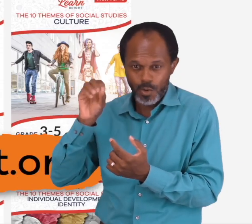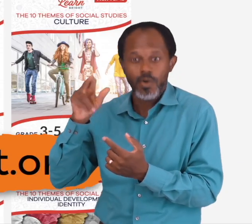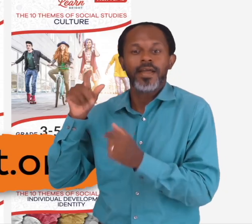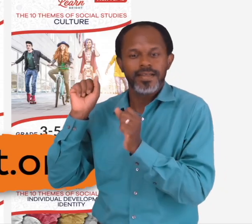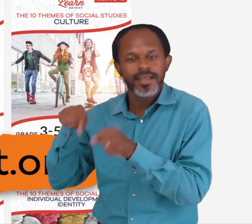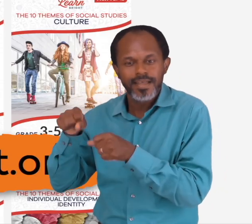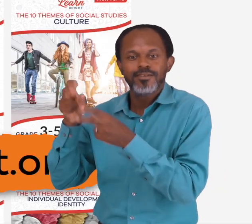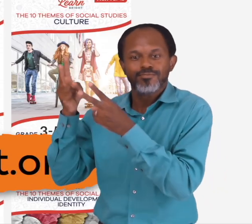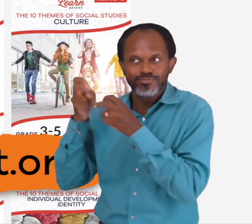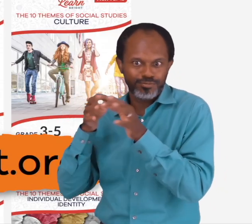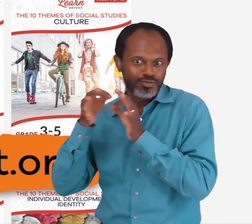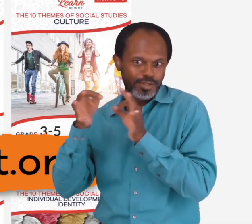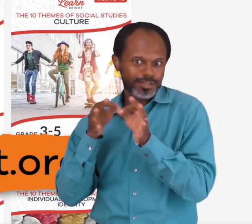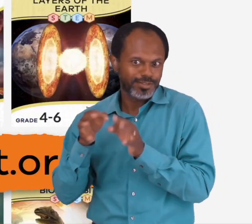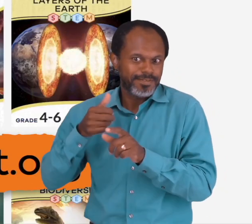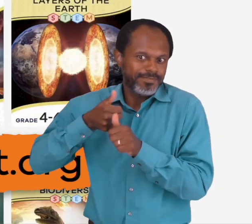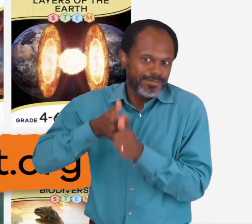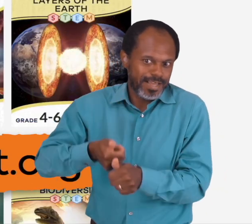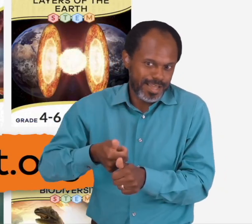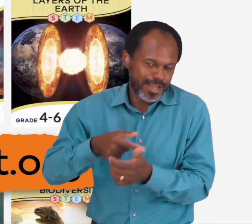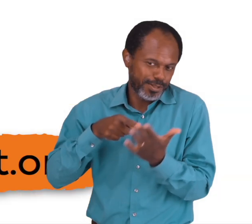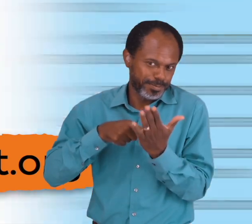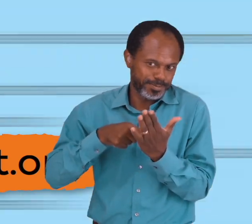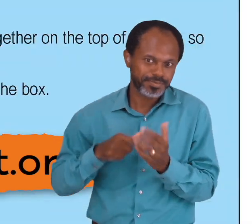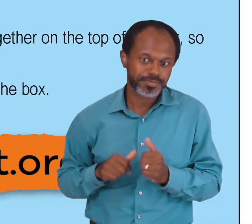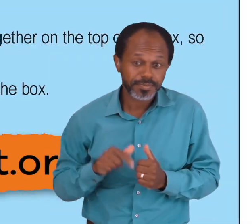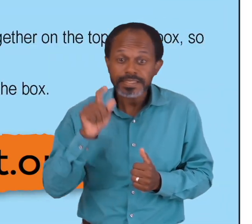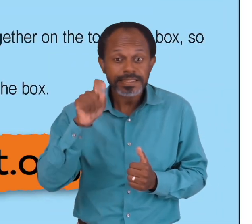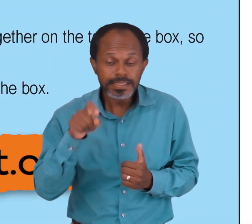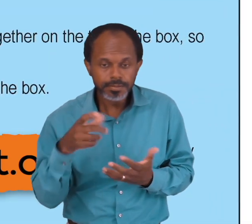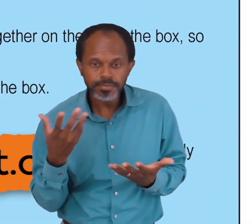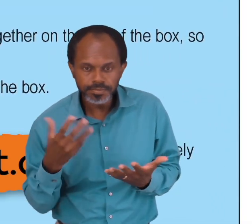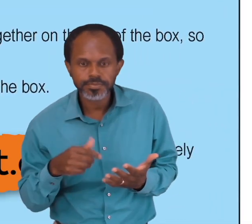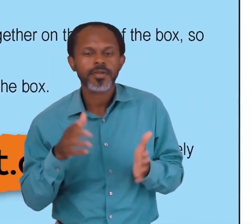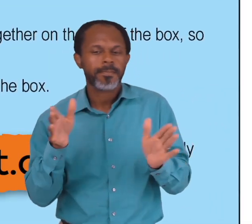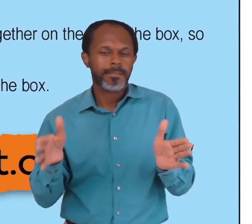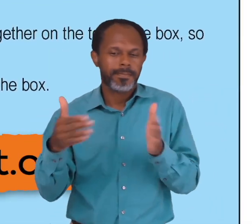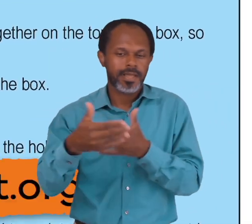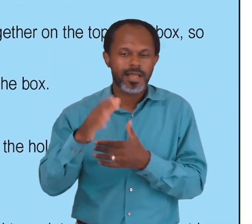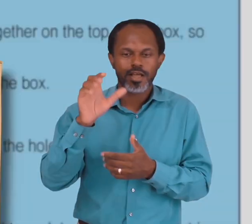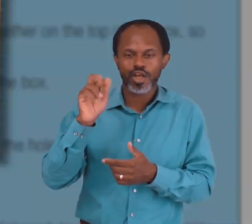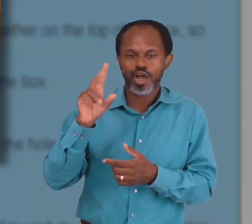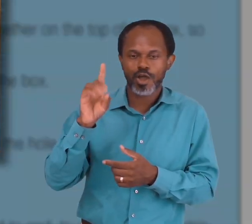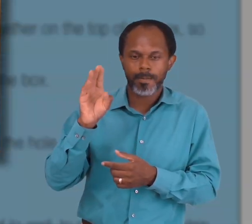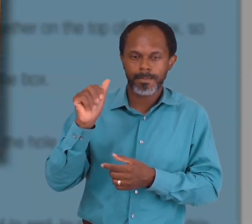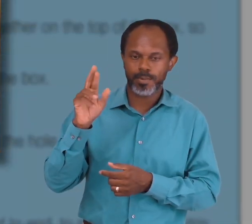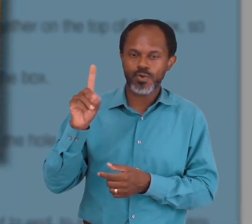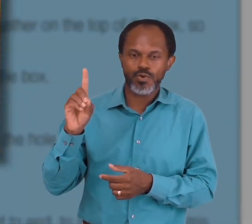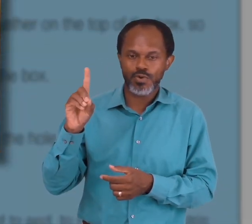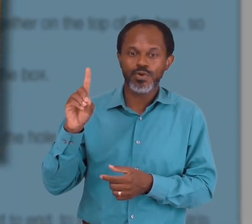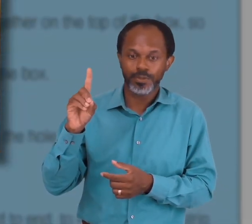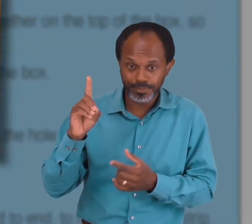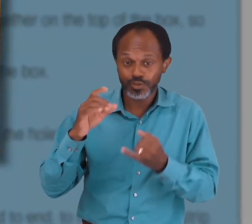for this one on our website at learnbright.org. You'll need a cardboard box,